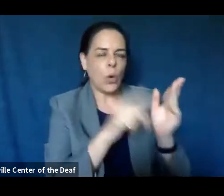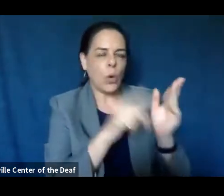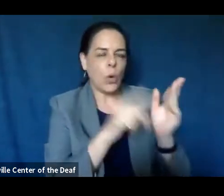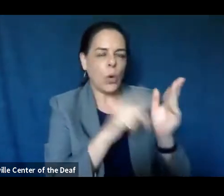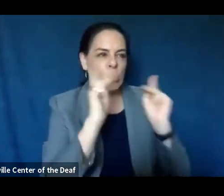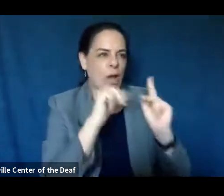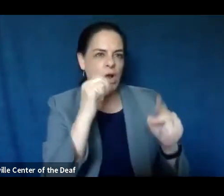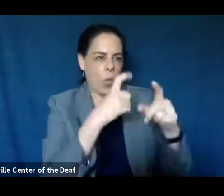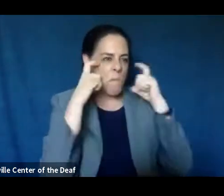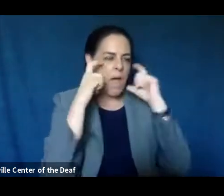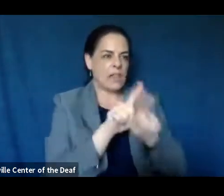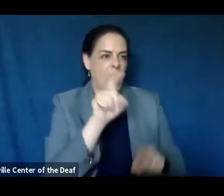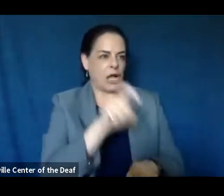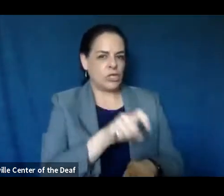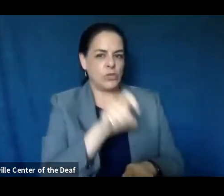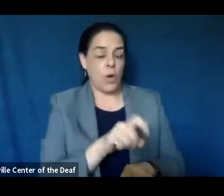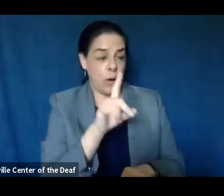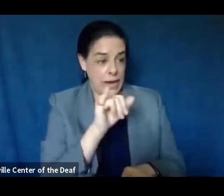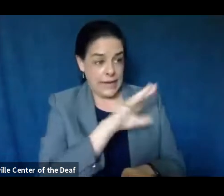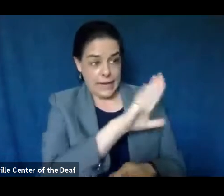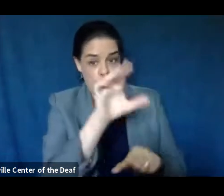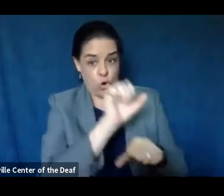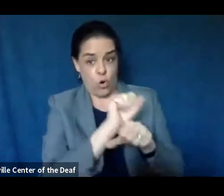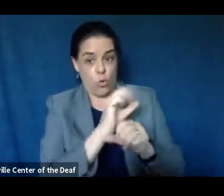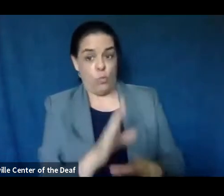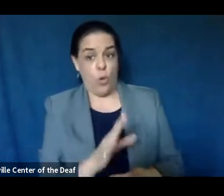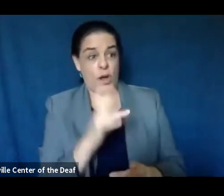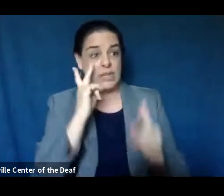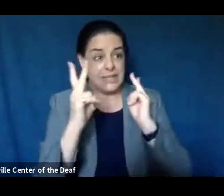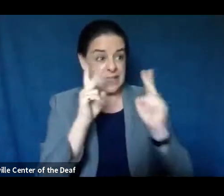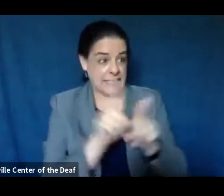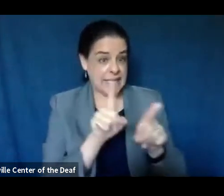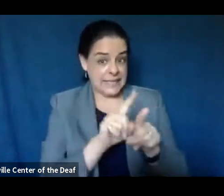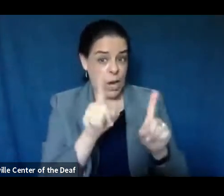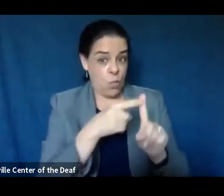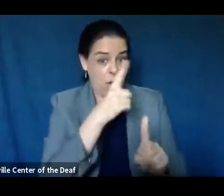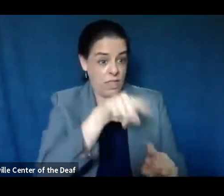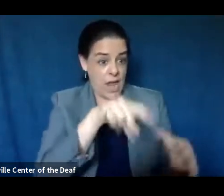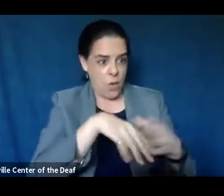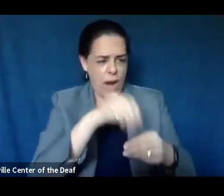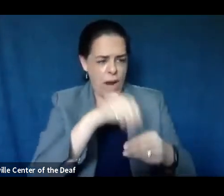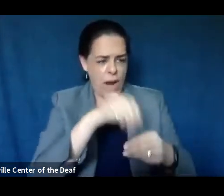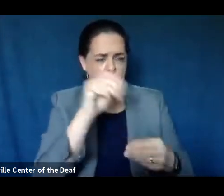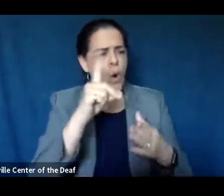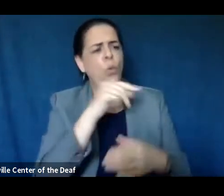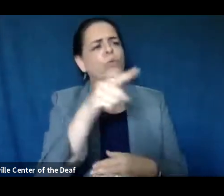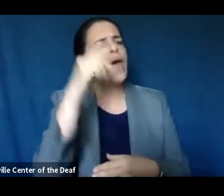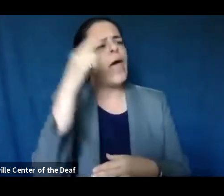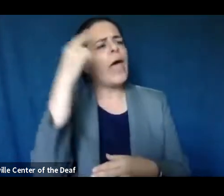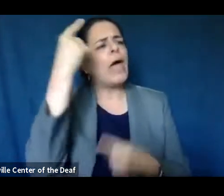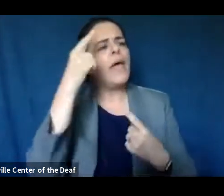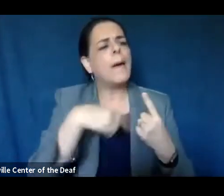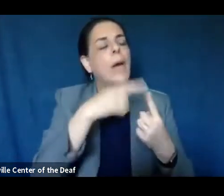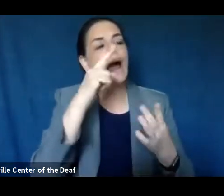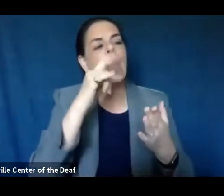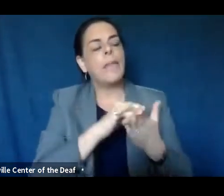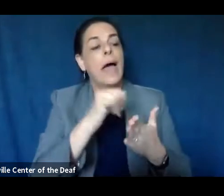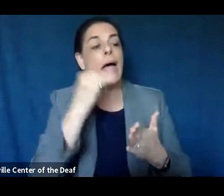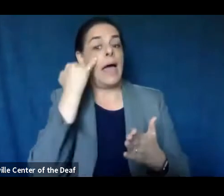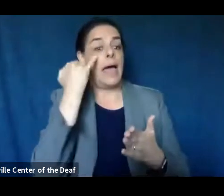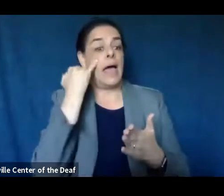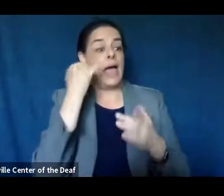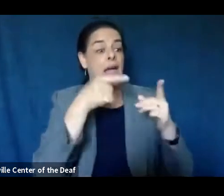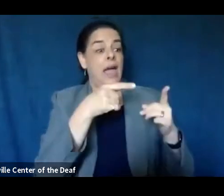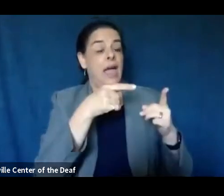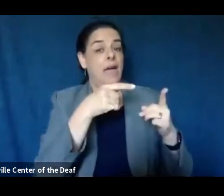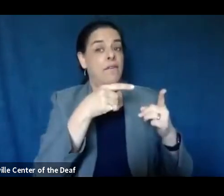like they should be. Did your employees at the health department see the same thing? What do they think of it? And what would the health department say to someone who says